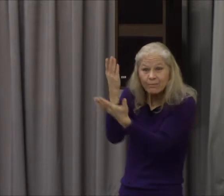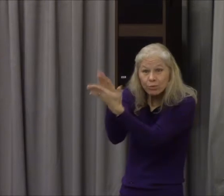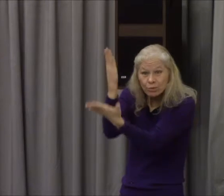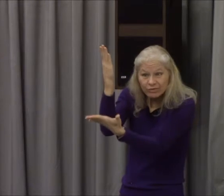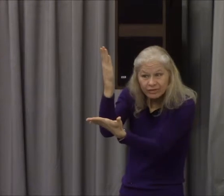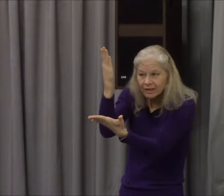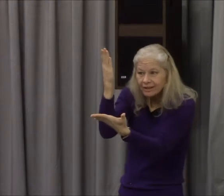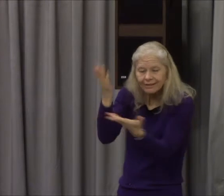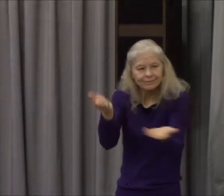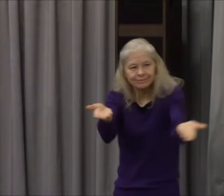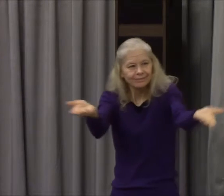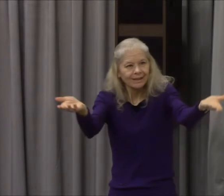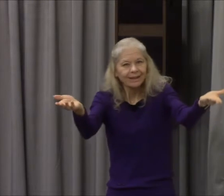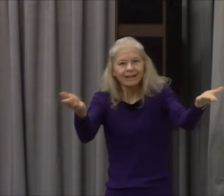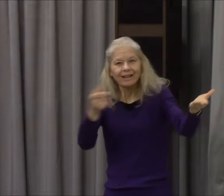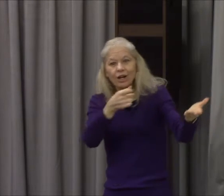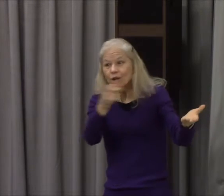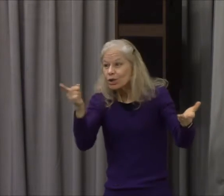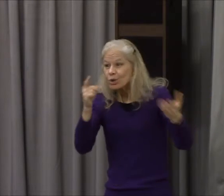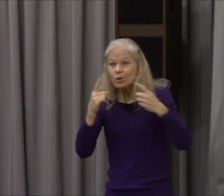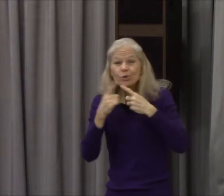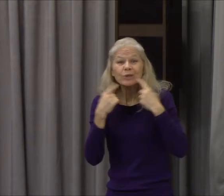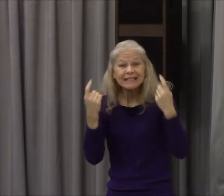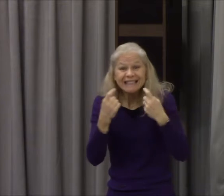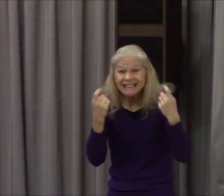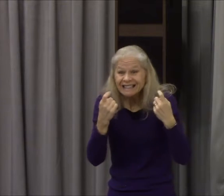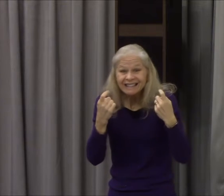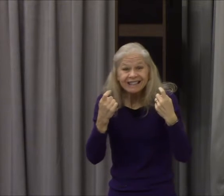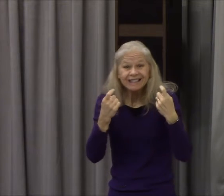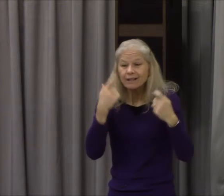the sin of death is sin the strength of sin is the law